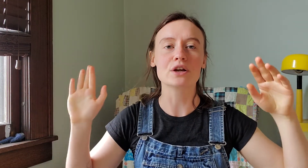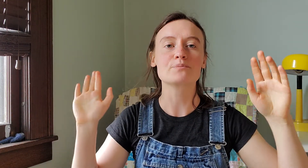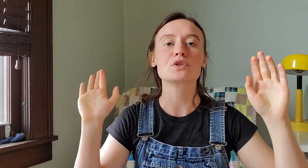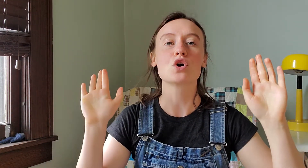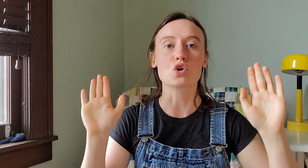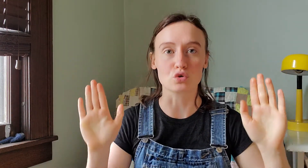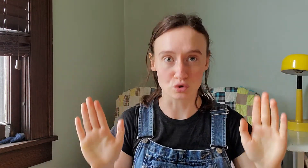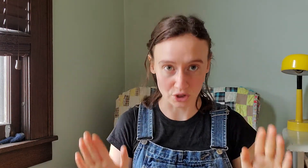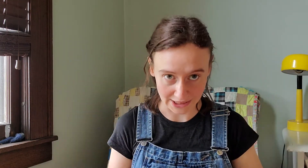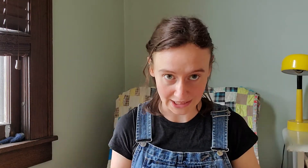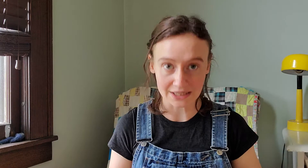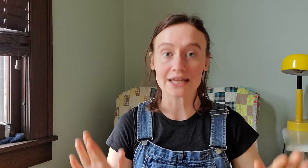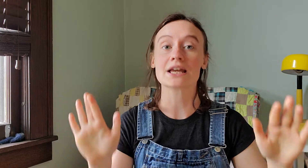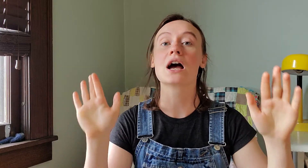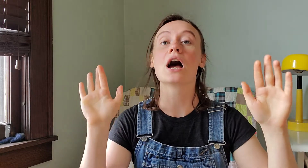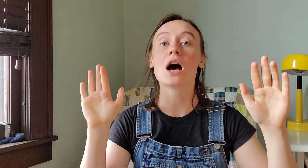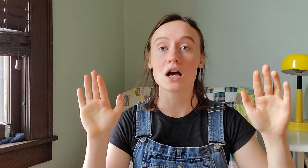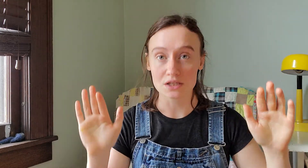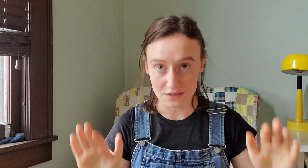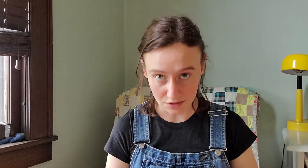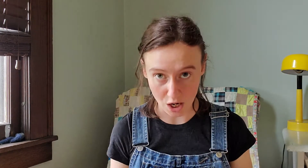really slow.